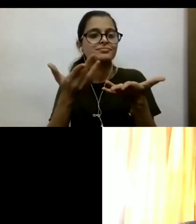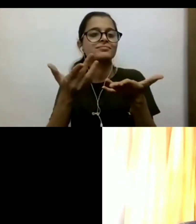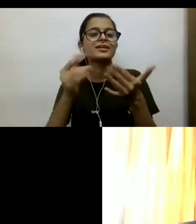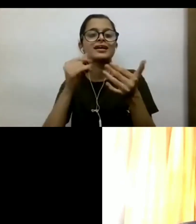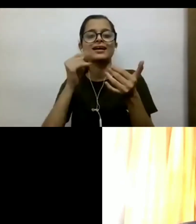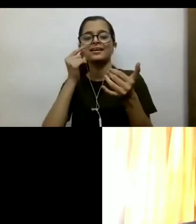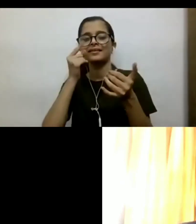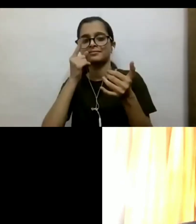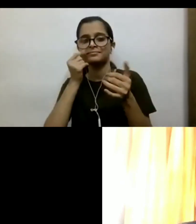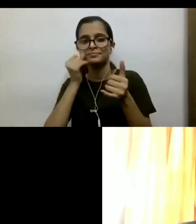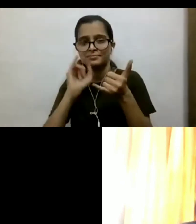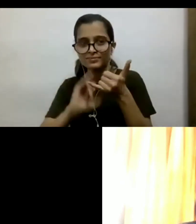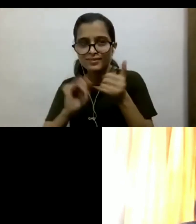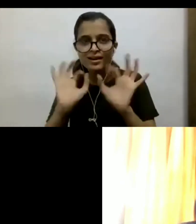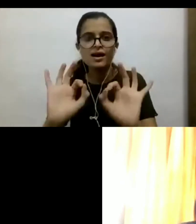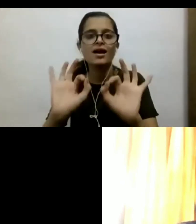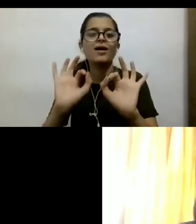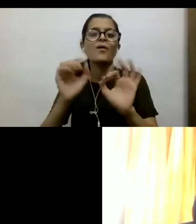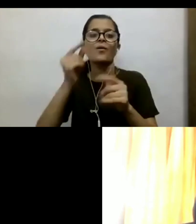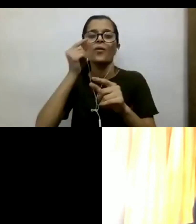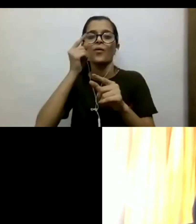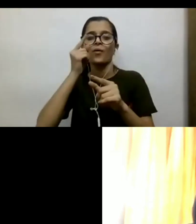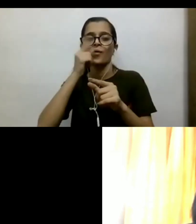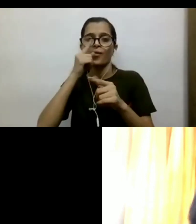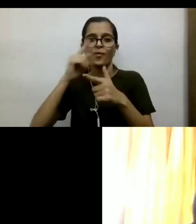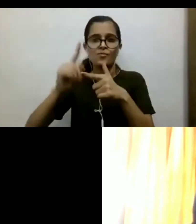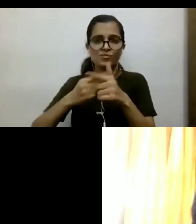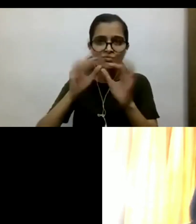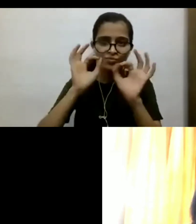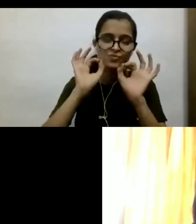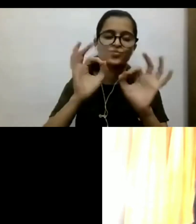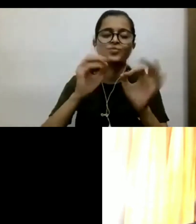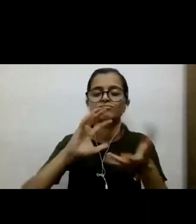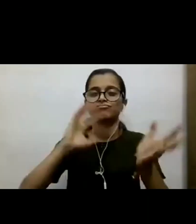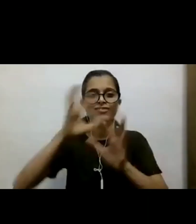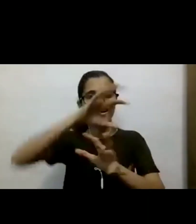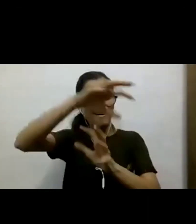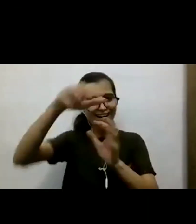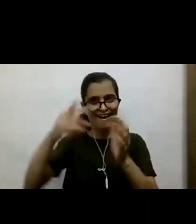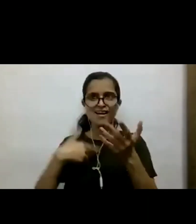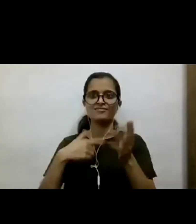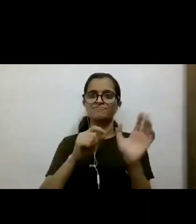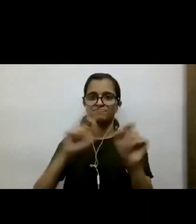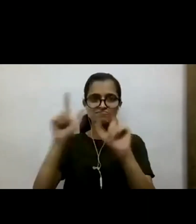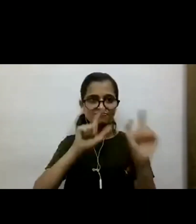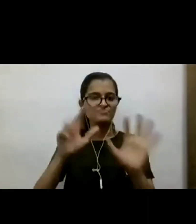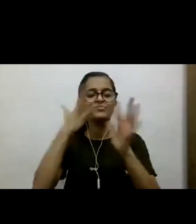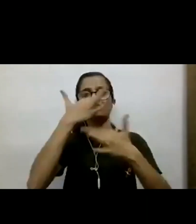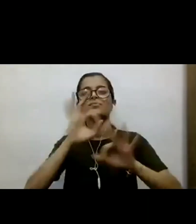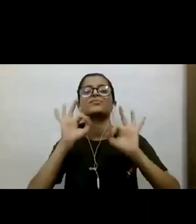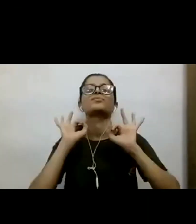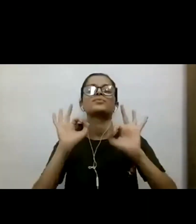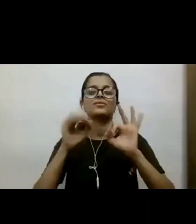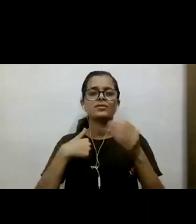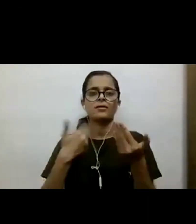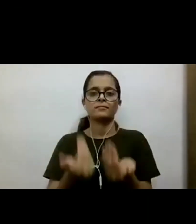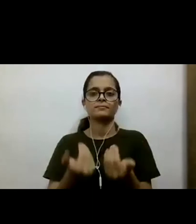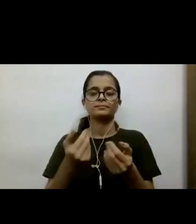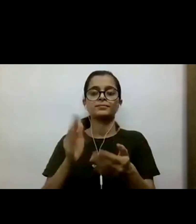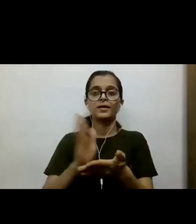you know, for showing a slice of the world, of different parts of the world. Thank you so much. Jashree, I will begin with your poem.